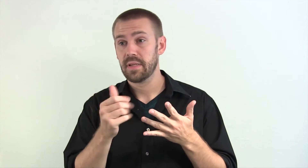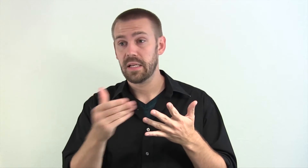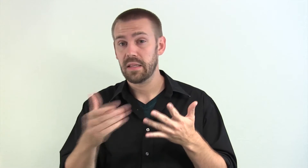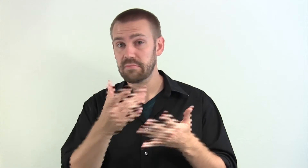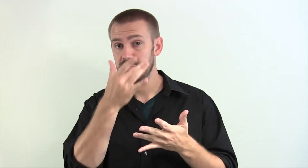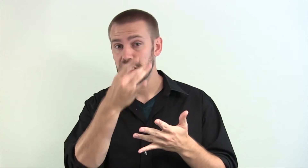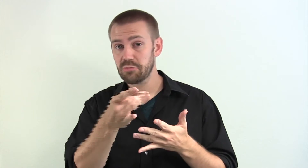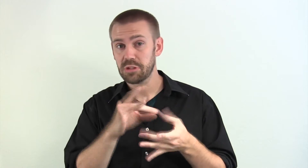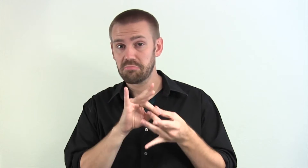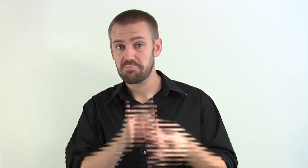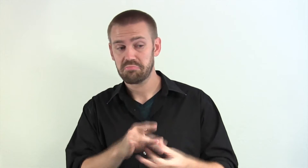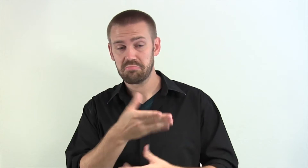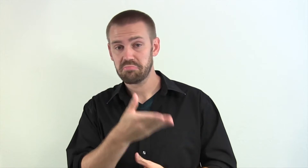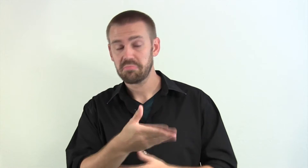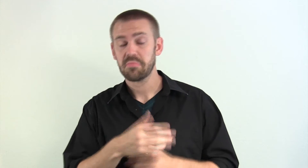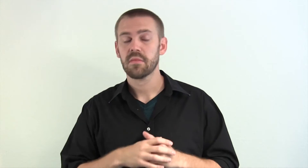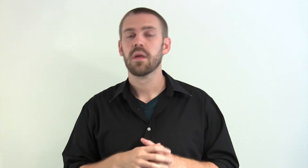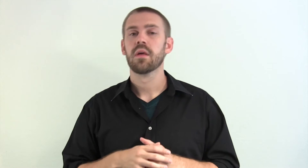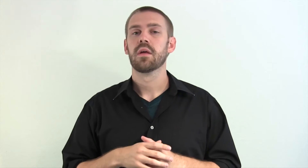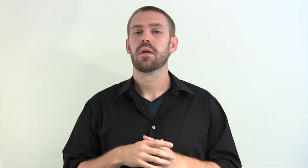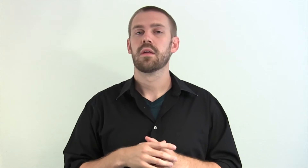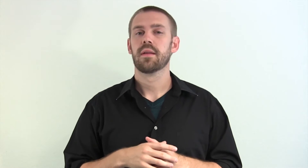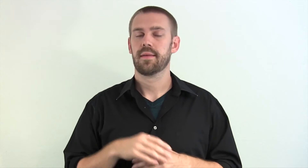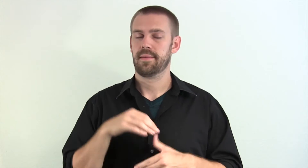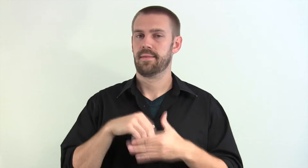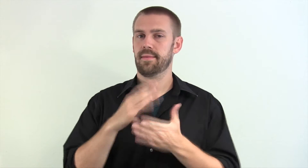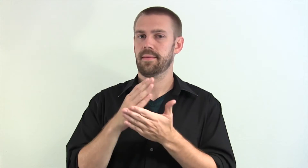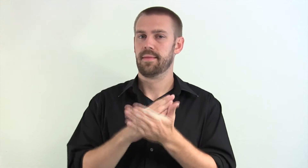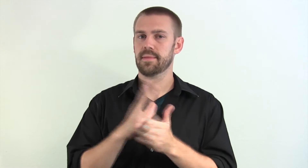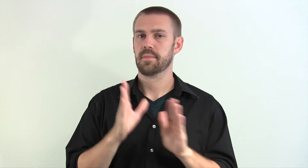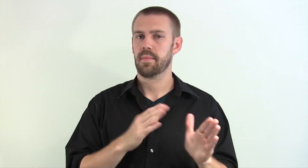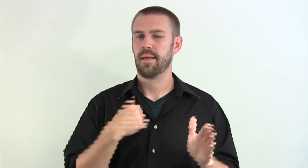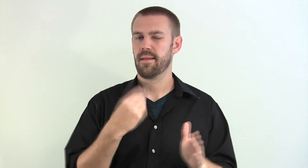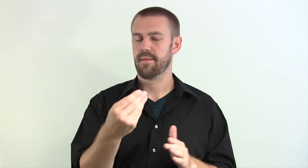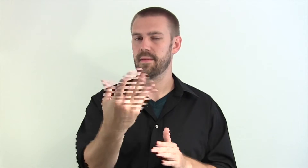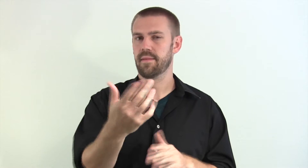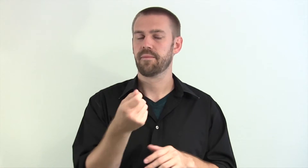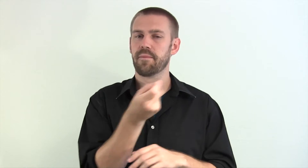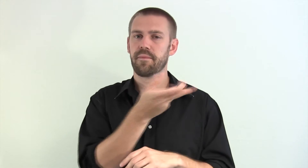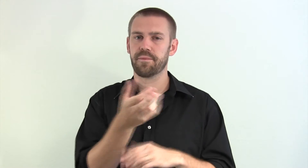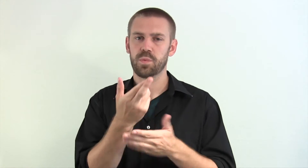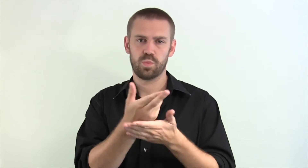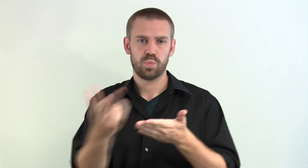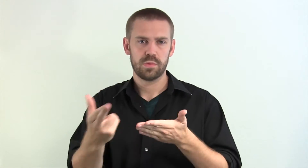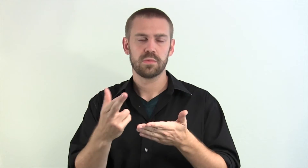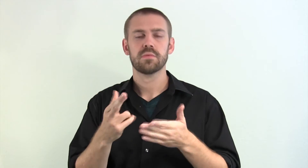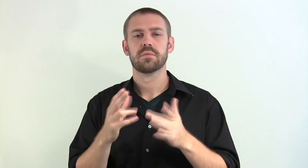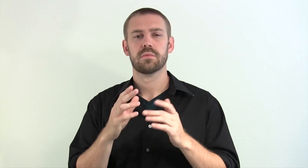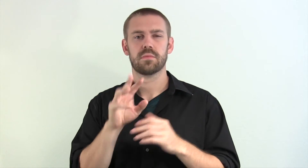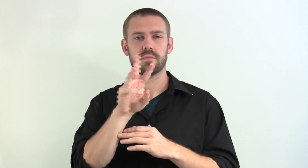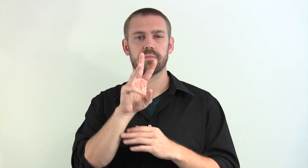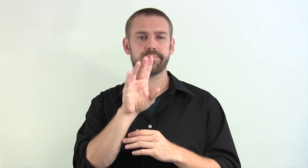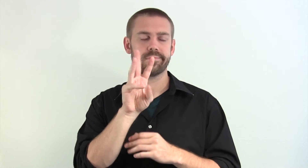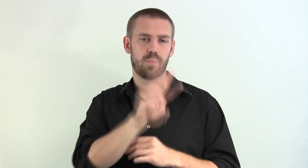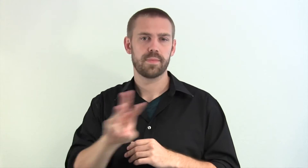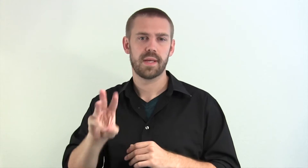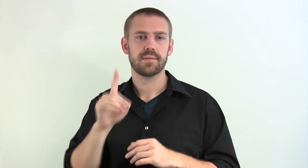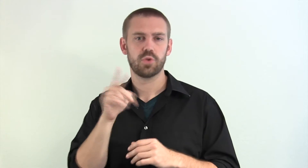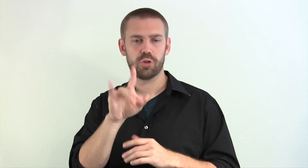anything of interest to that planet can be included. Now in the lesson plan, I've given a few resources as well, websites, that you can click